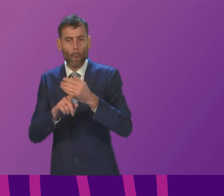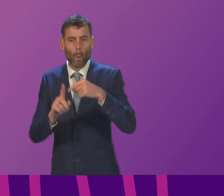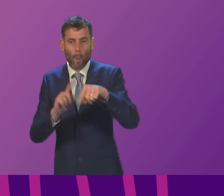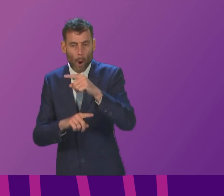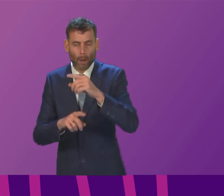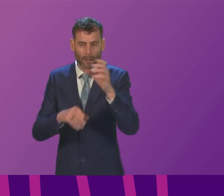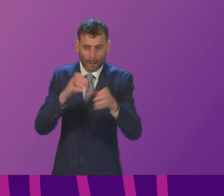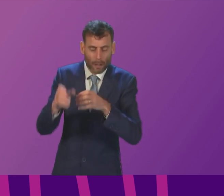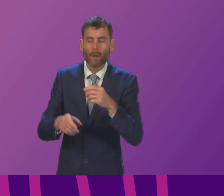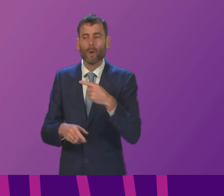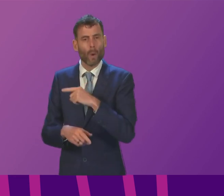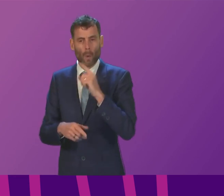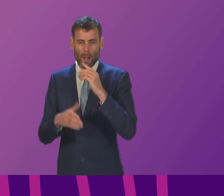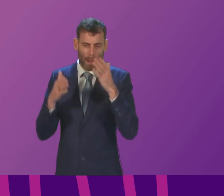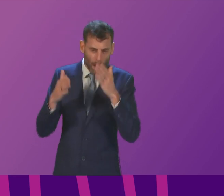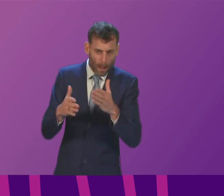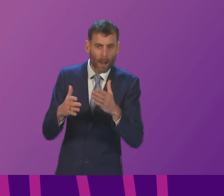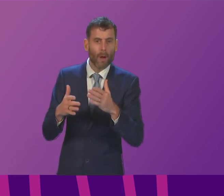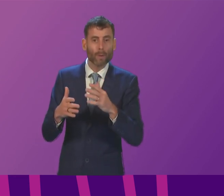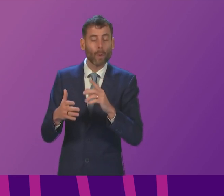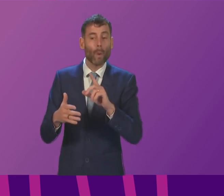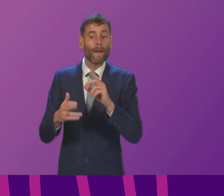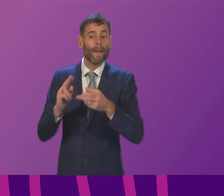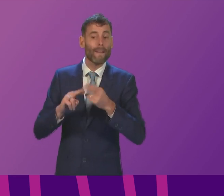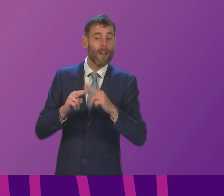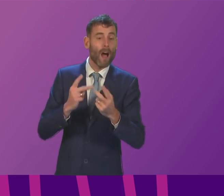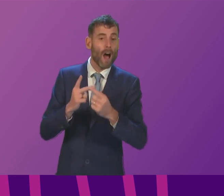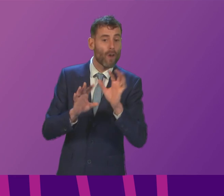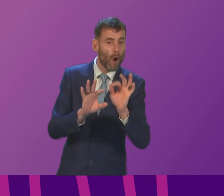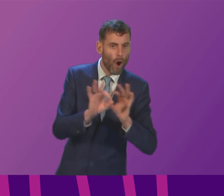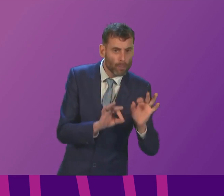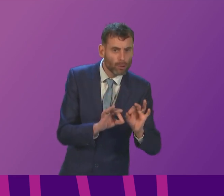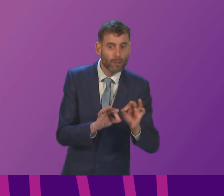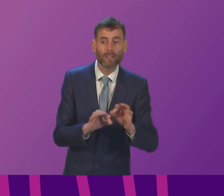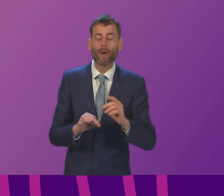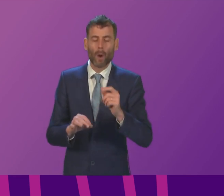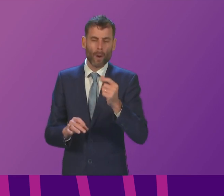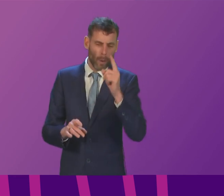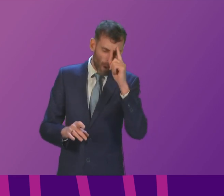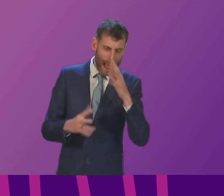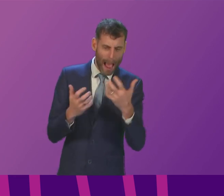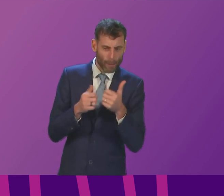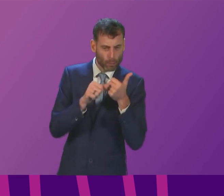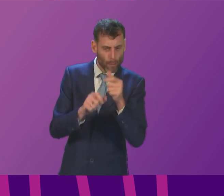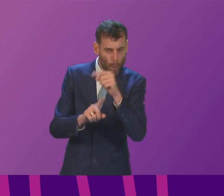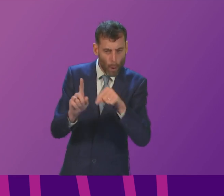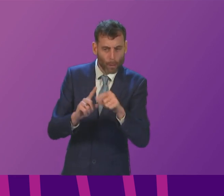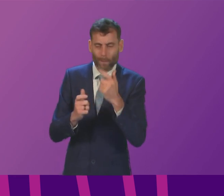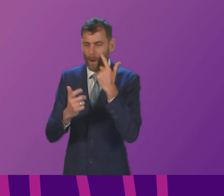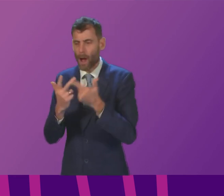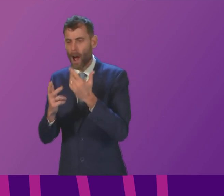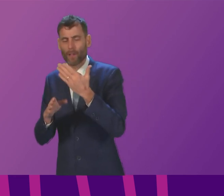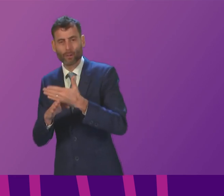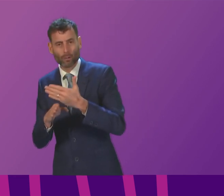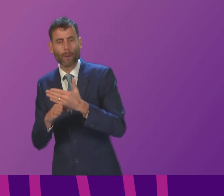to discuss alternatives to closure obviously the individuals affected are our immediate priority and we have already provided information on support available for